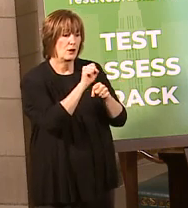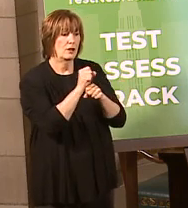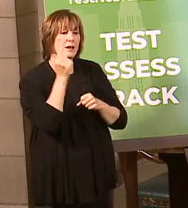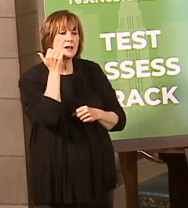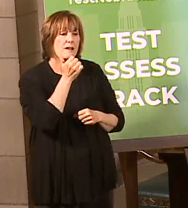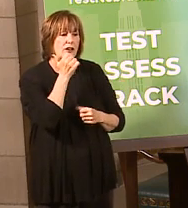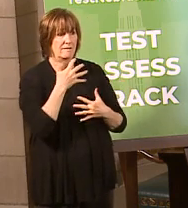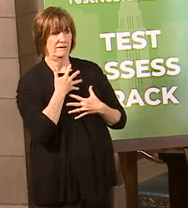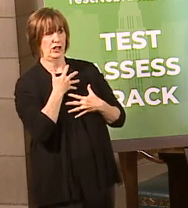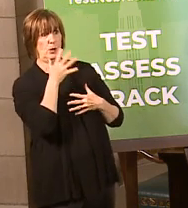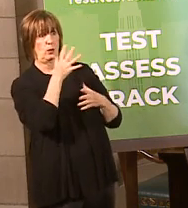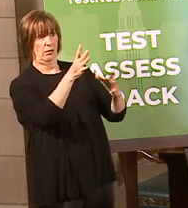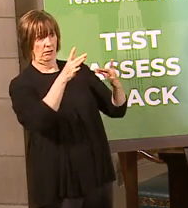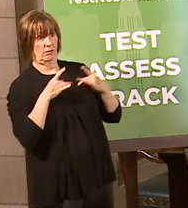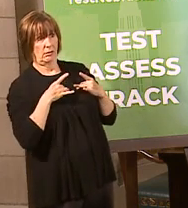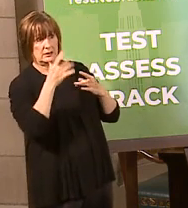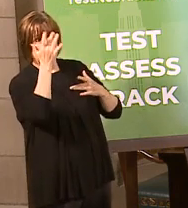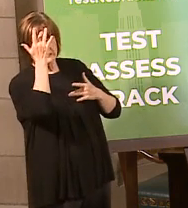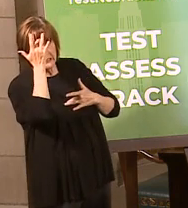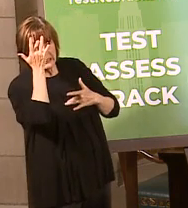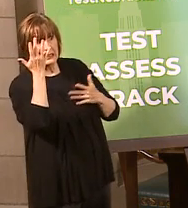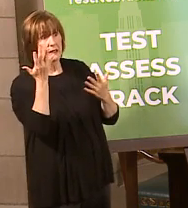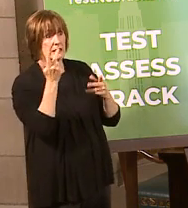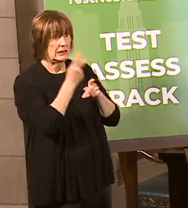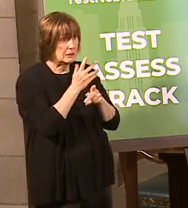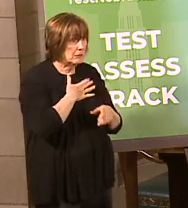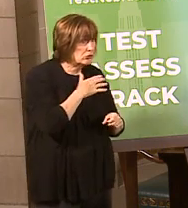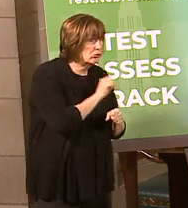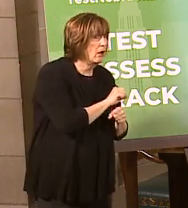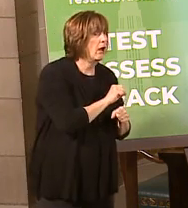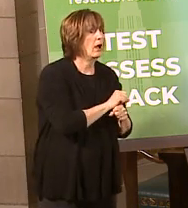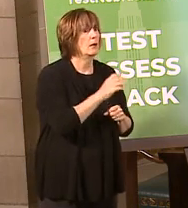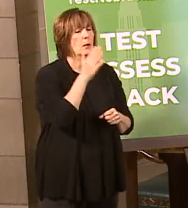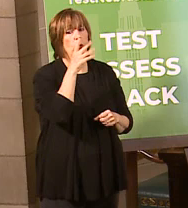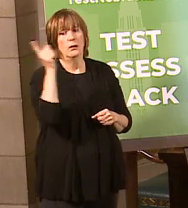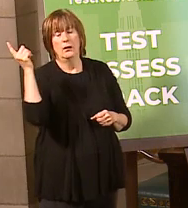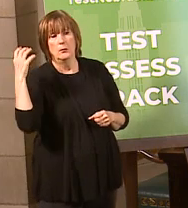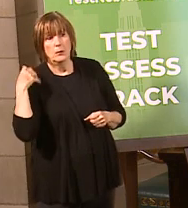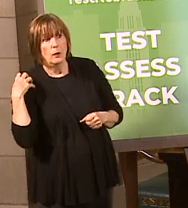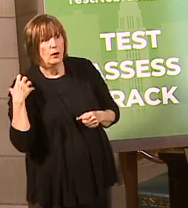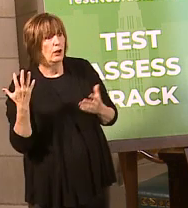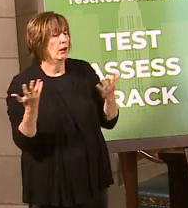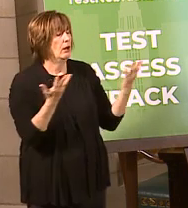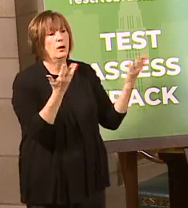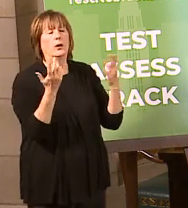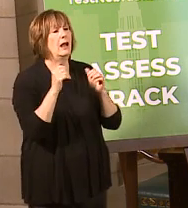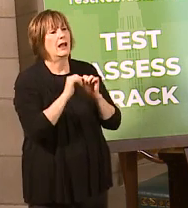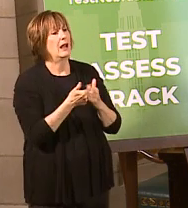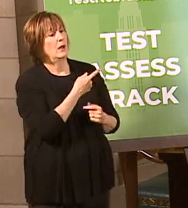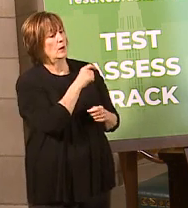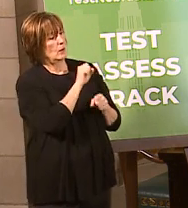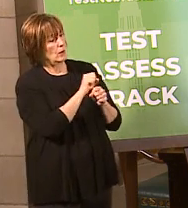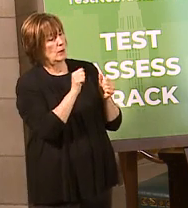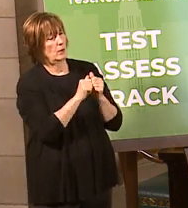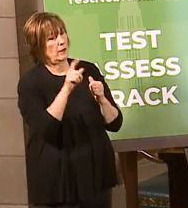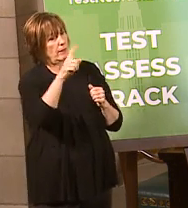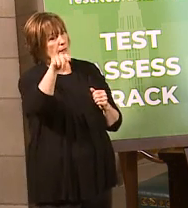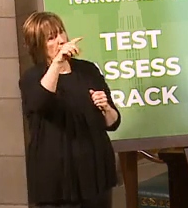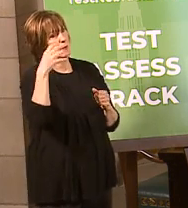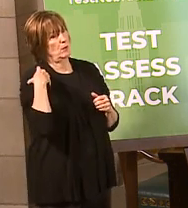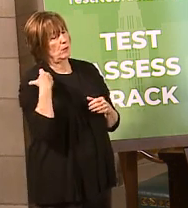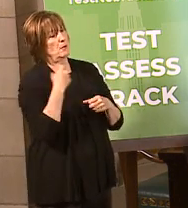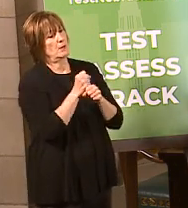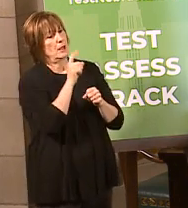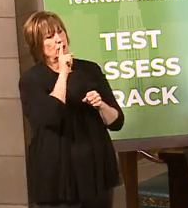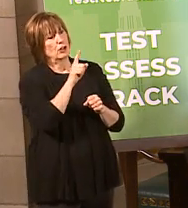that year, if can get sick, if I can be able to maintain my job, if my employer can release that kind of thing, how do you, like, work with the employers to reassure